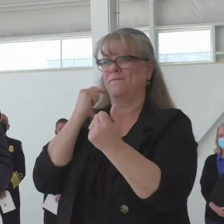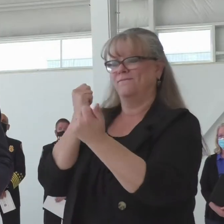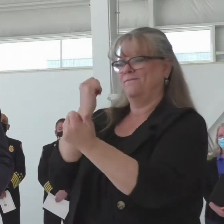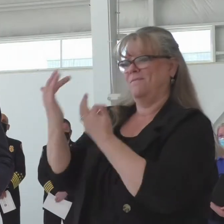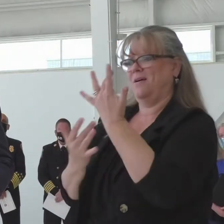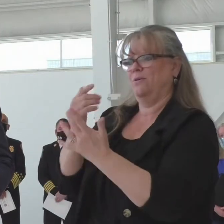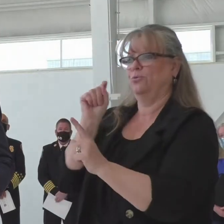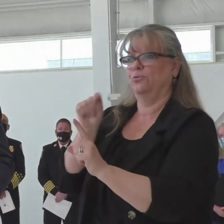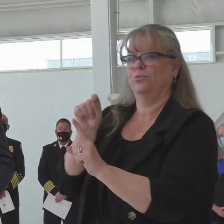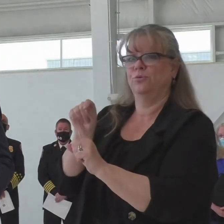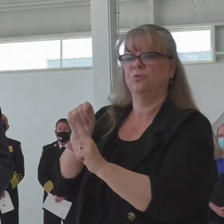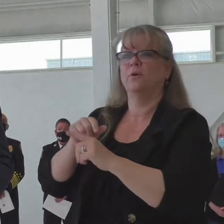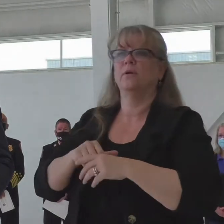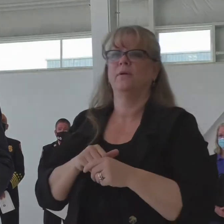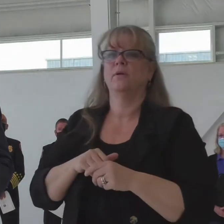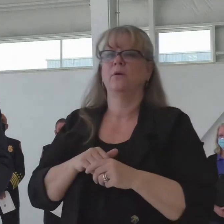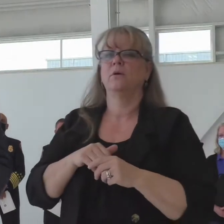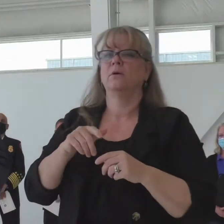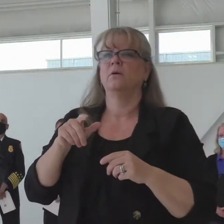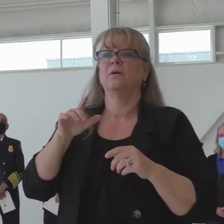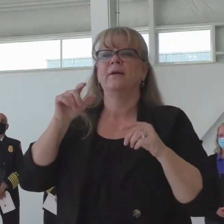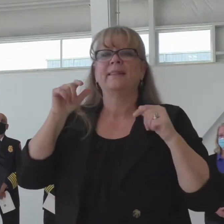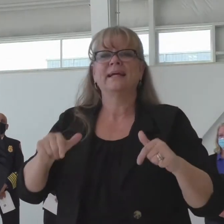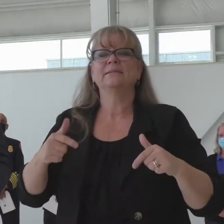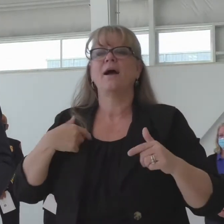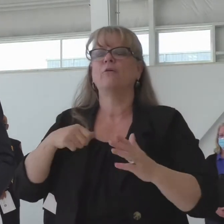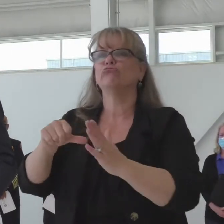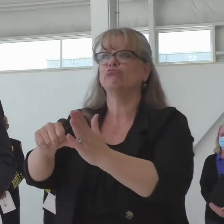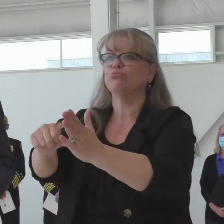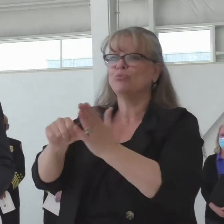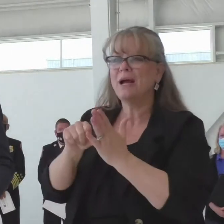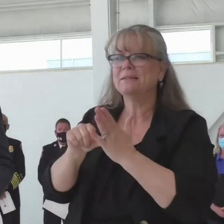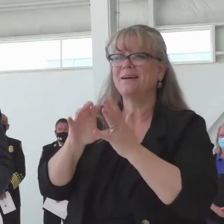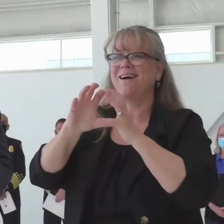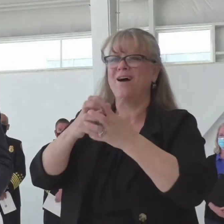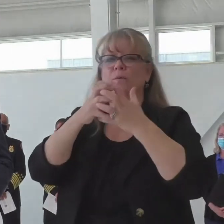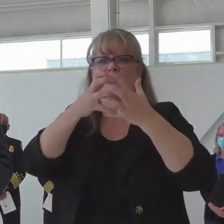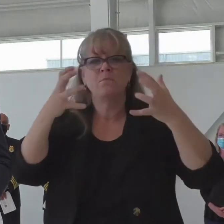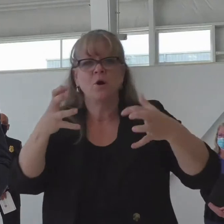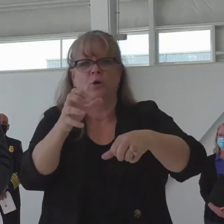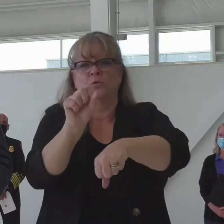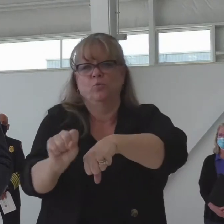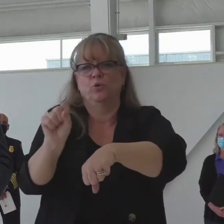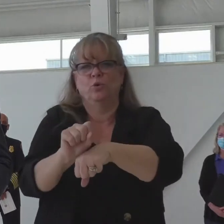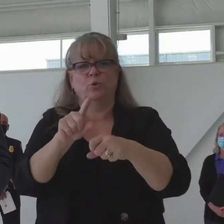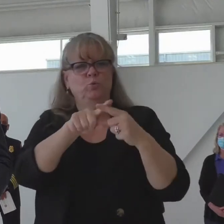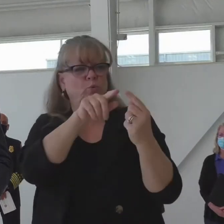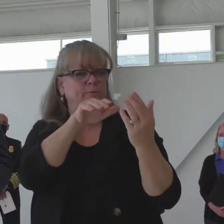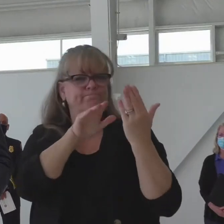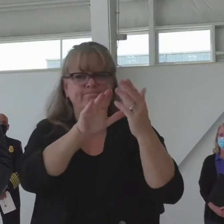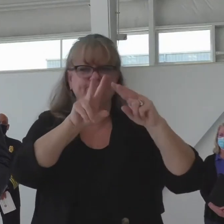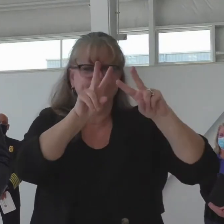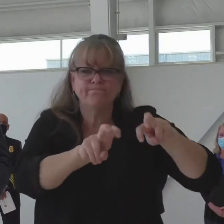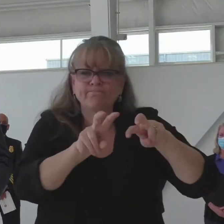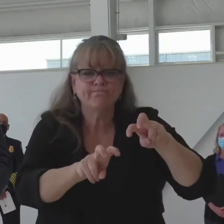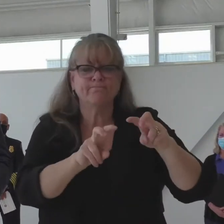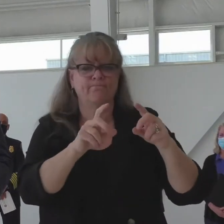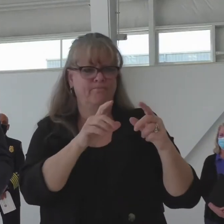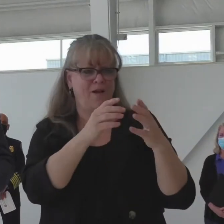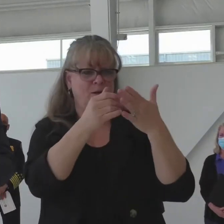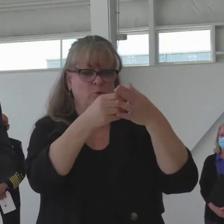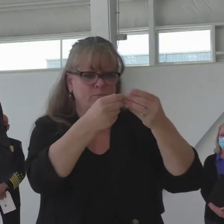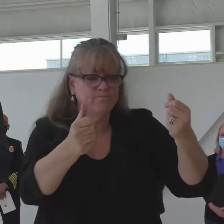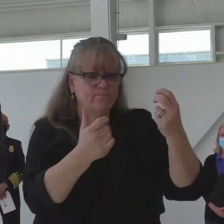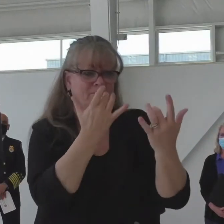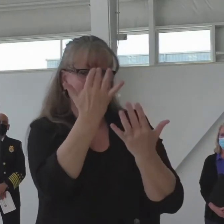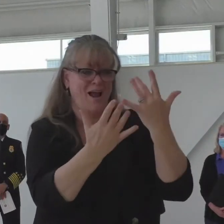of effort and support that is coming towards the wildland fire problem in Colorado. From excess